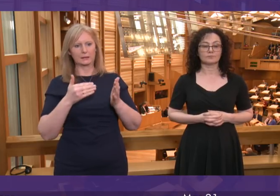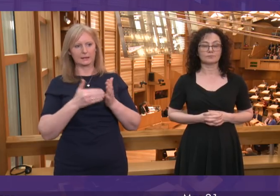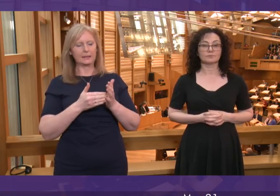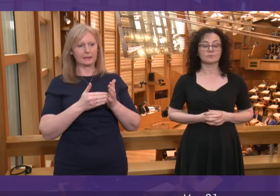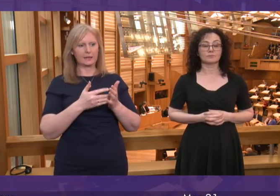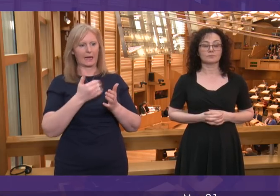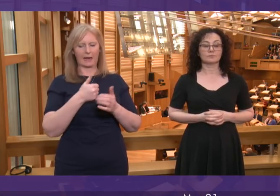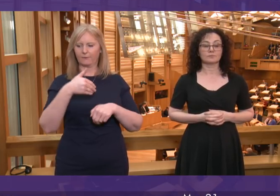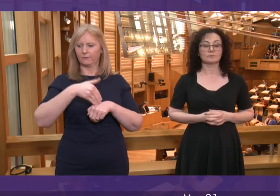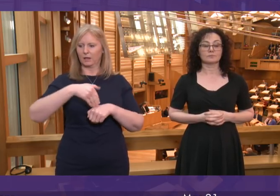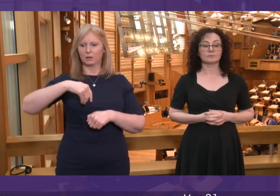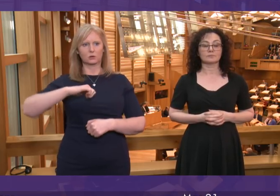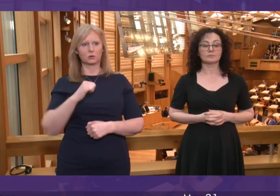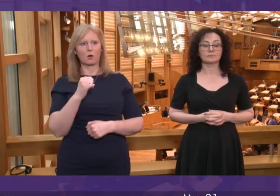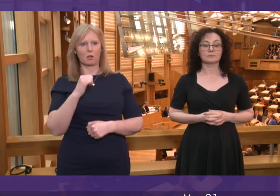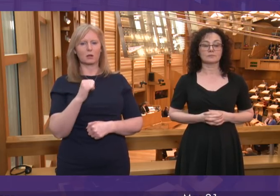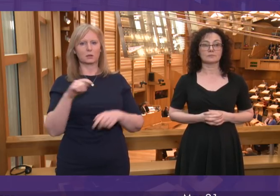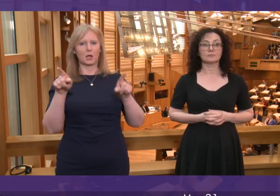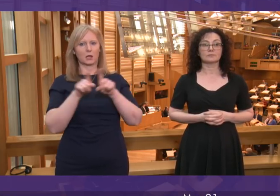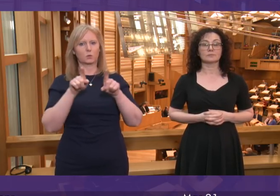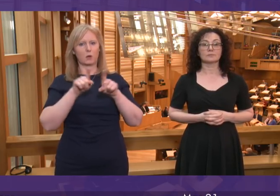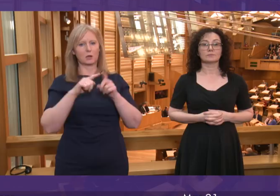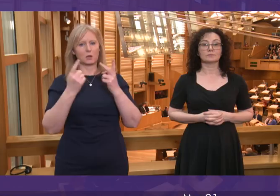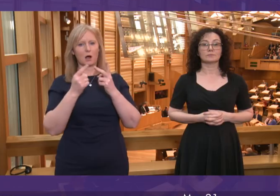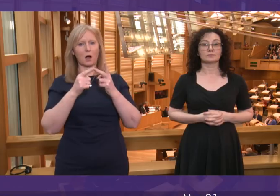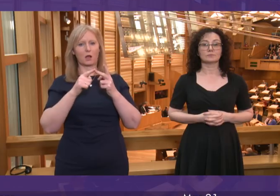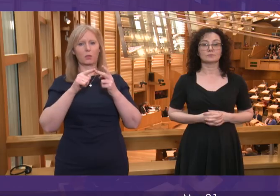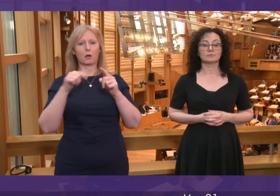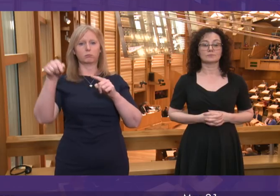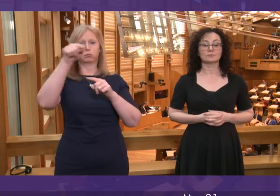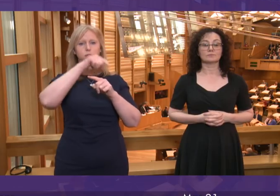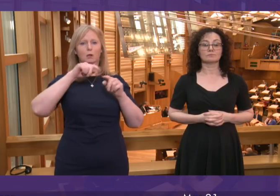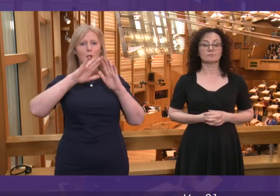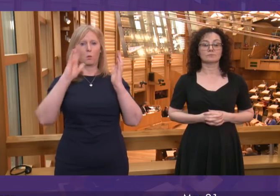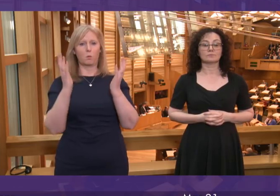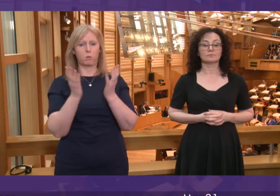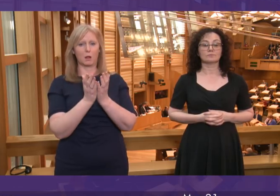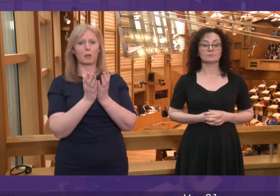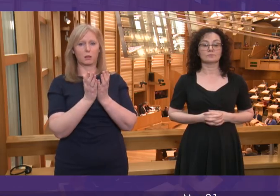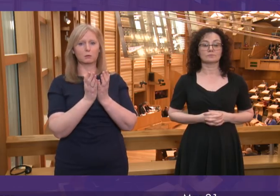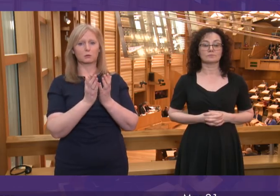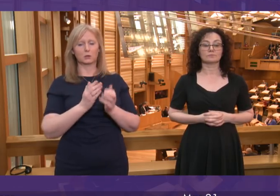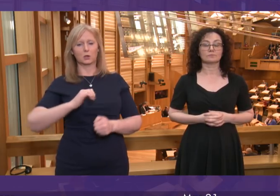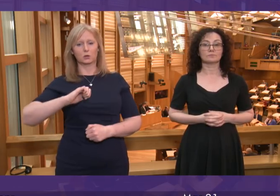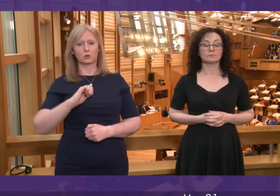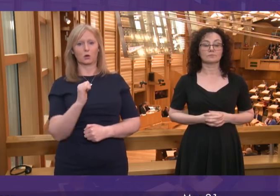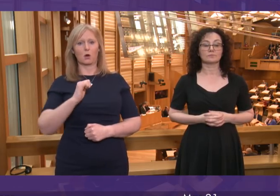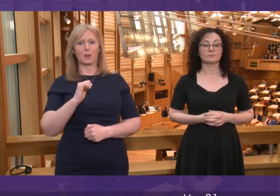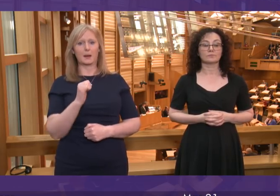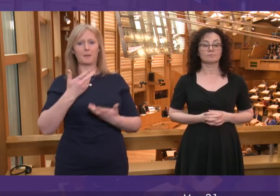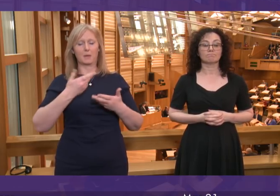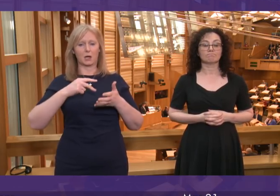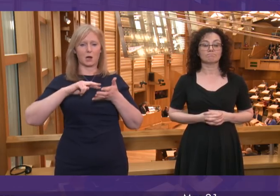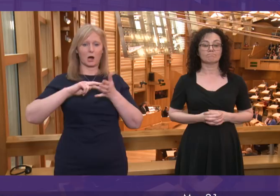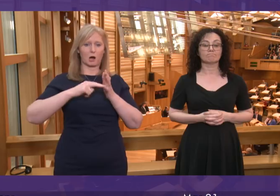Scotland as in other countries and perhaps especially in our Muslim community. Last week, Police Scotland arranged reassurance